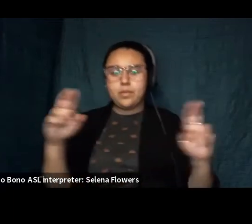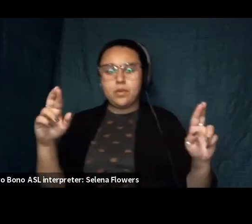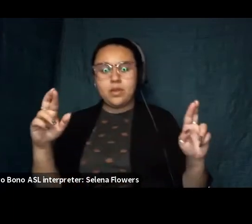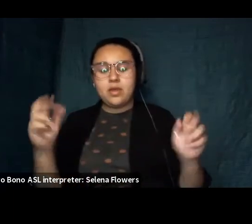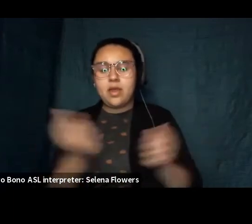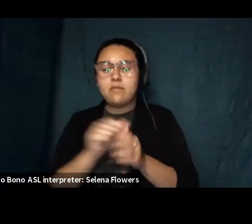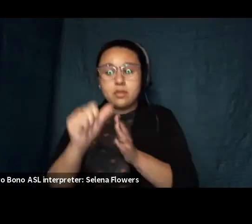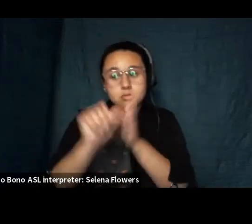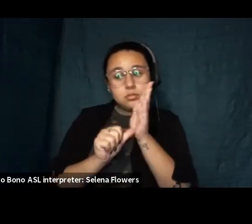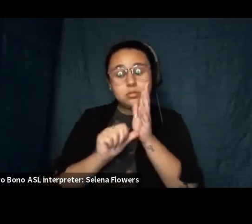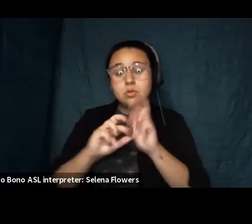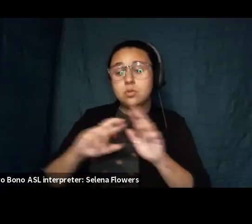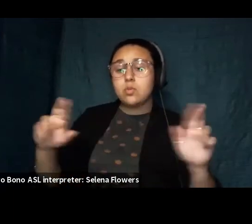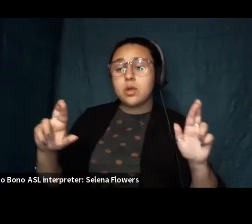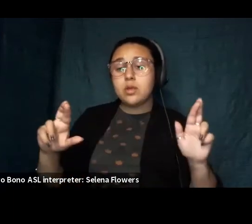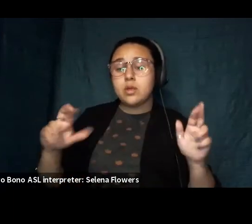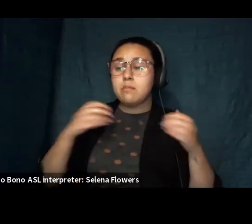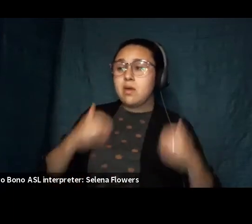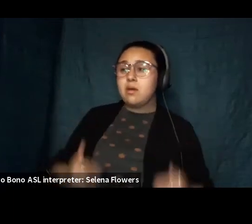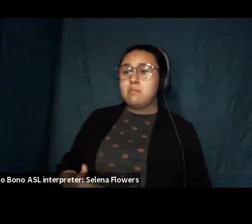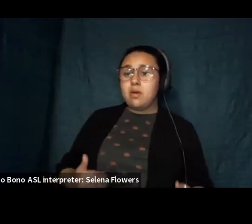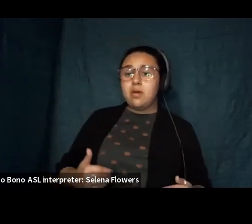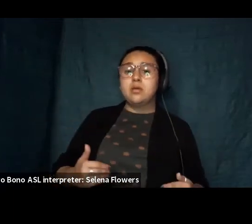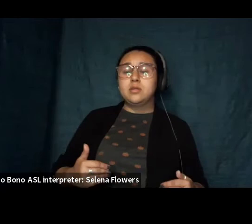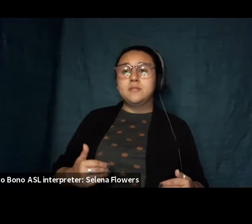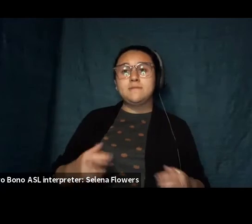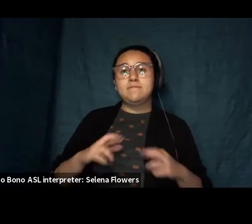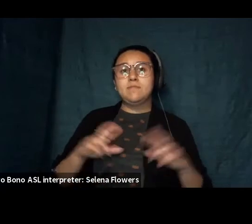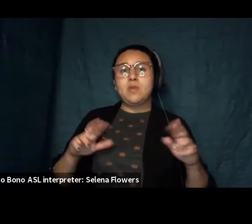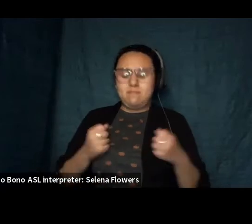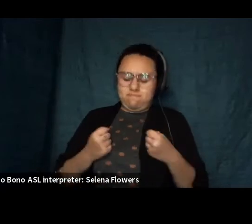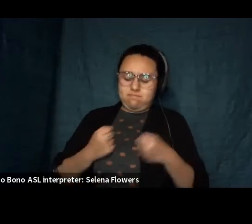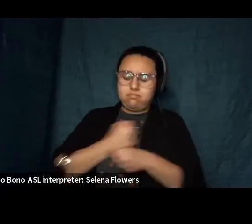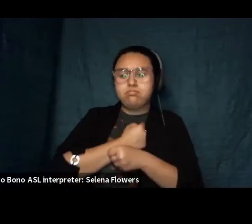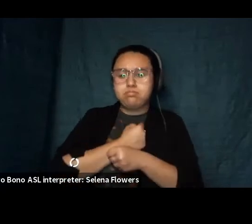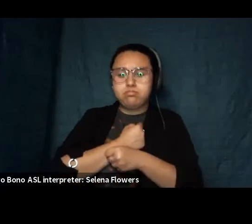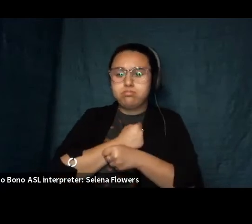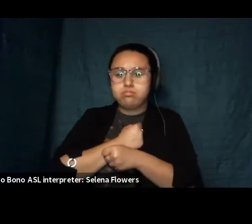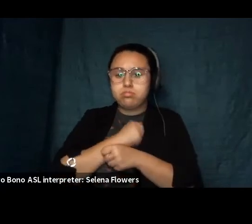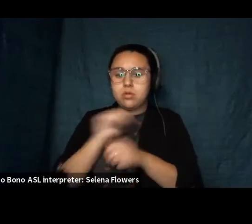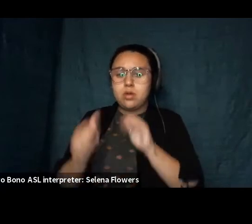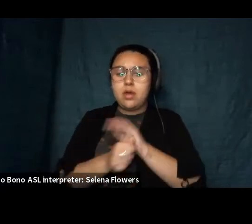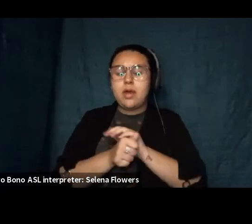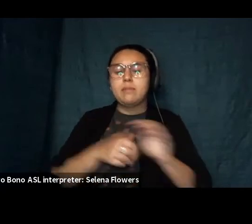and all of me rallies to pull the curtains closed to cover my face